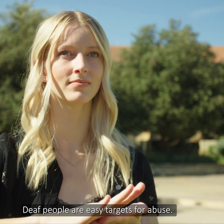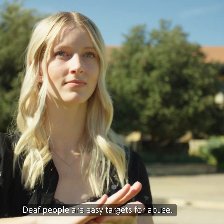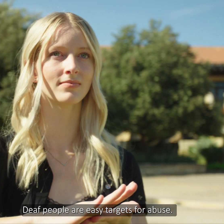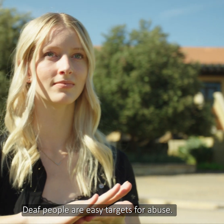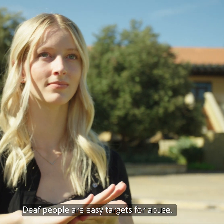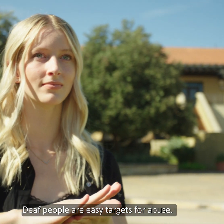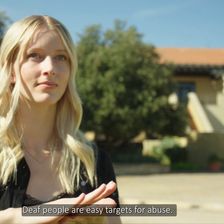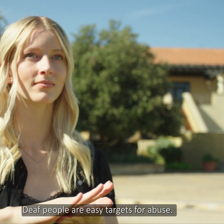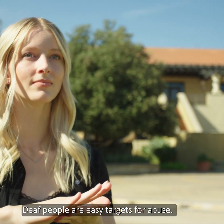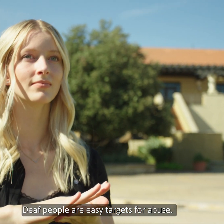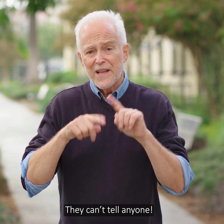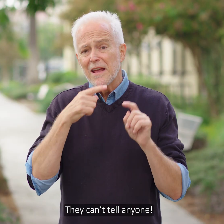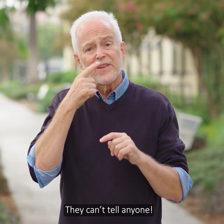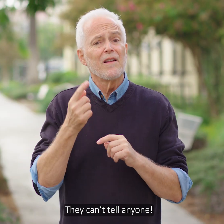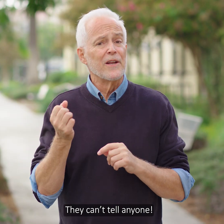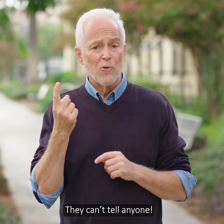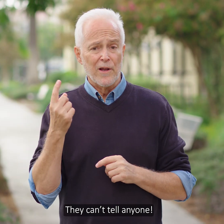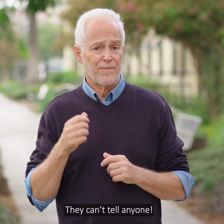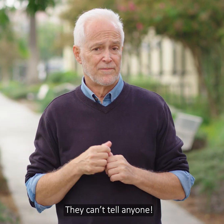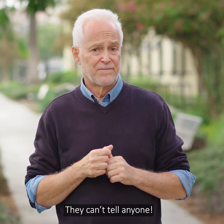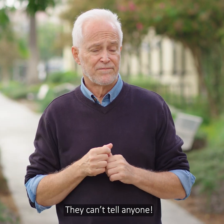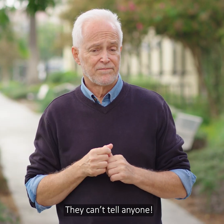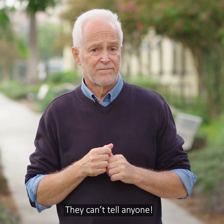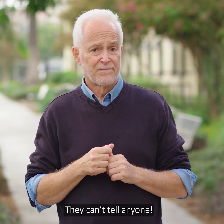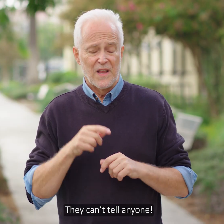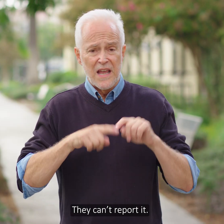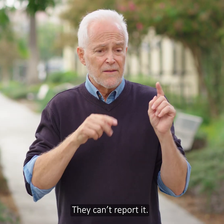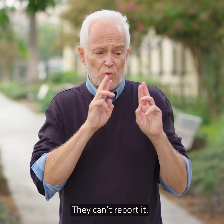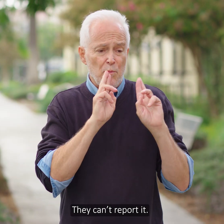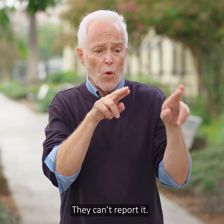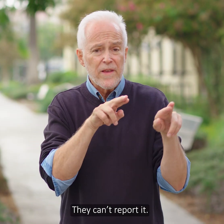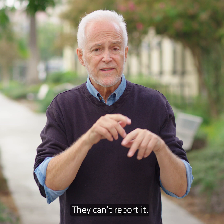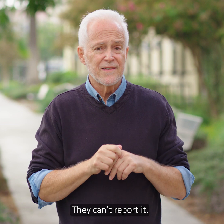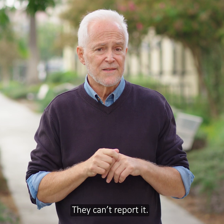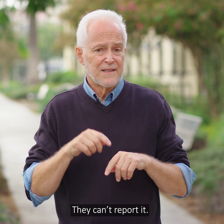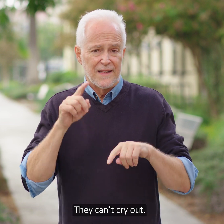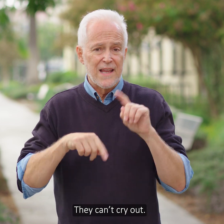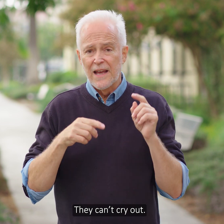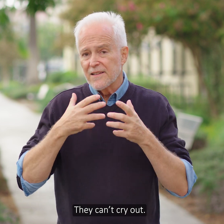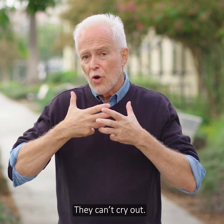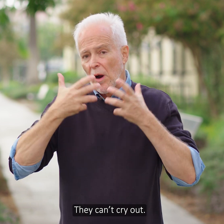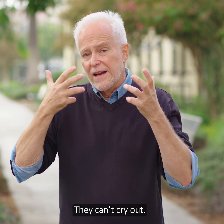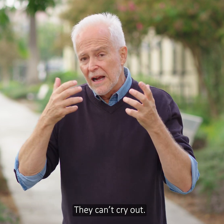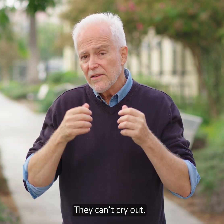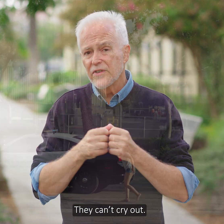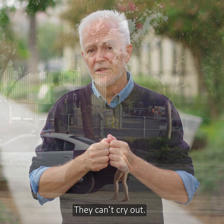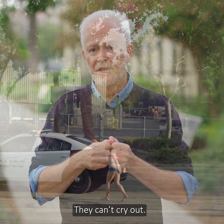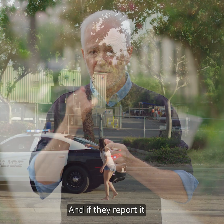abuse. They can't tell anyone. They can't report it. They can't cry out. And